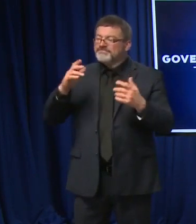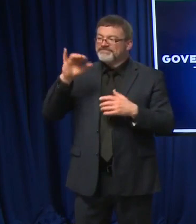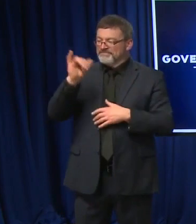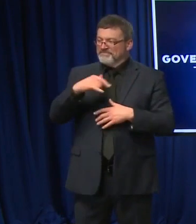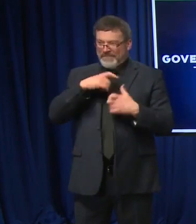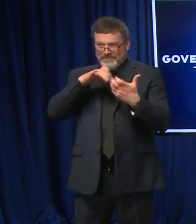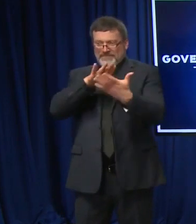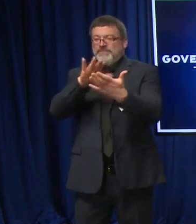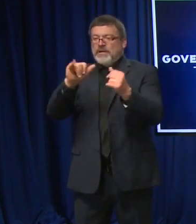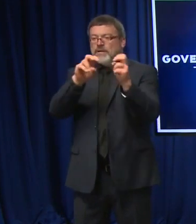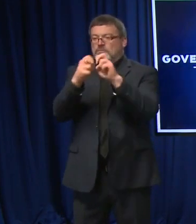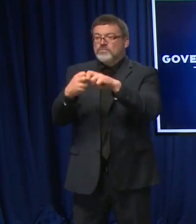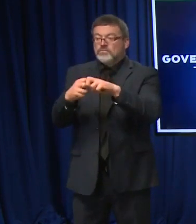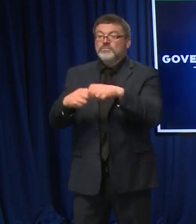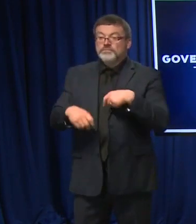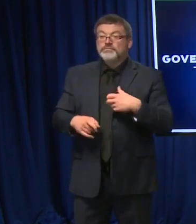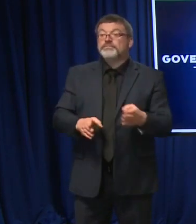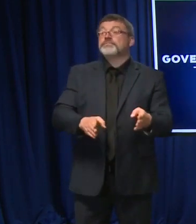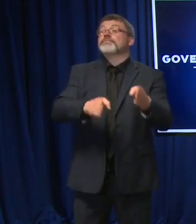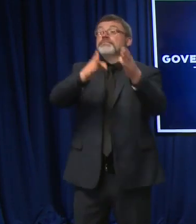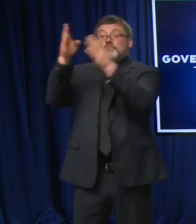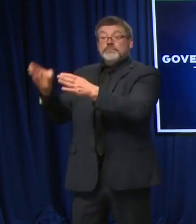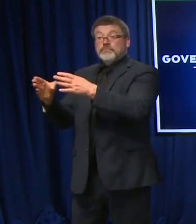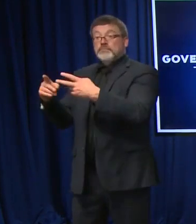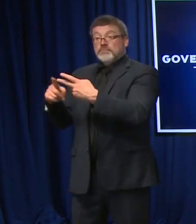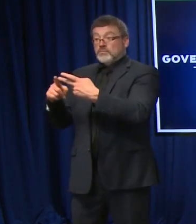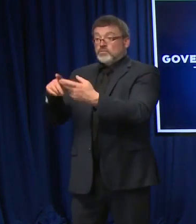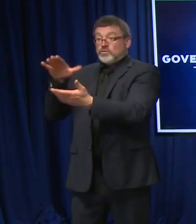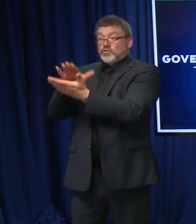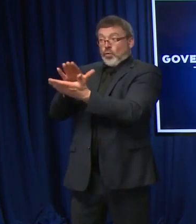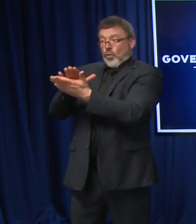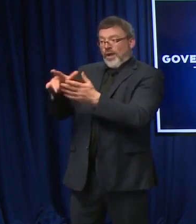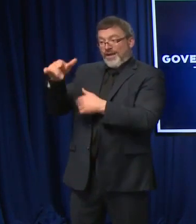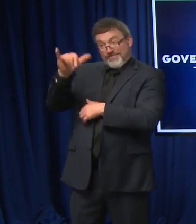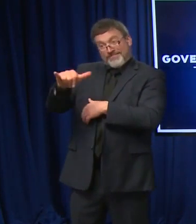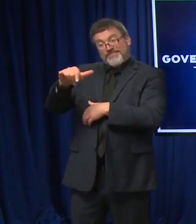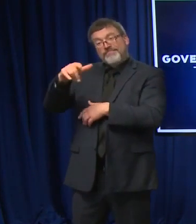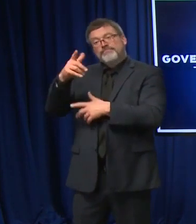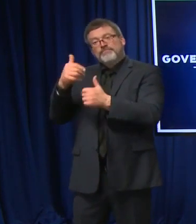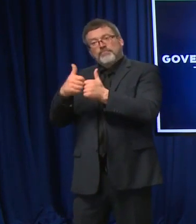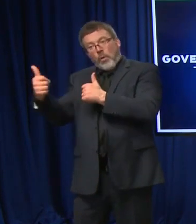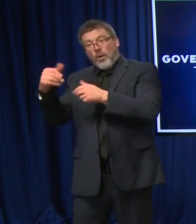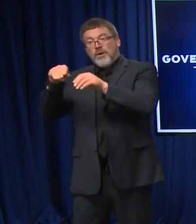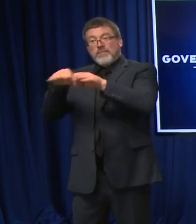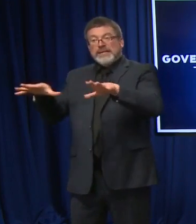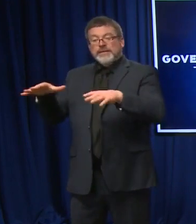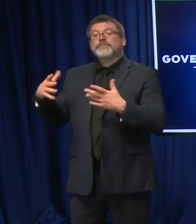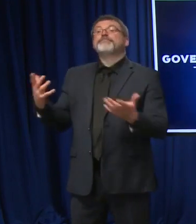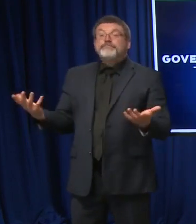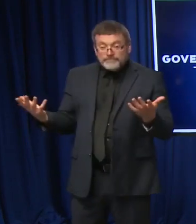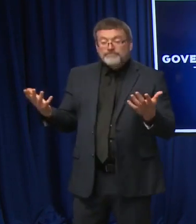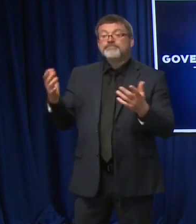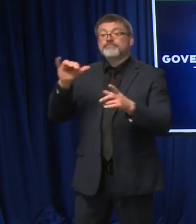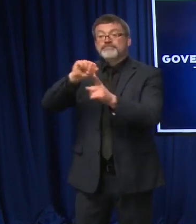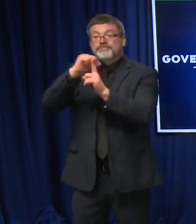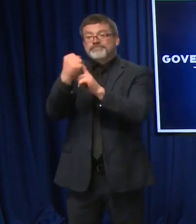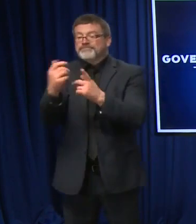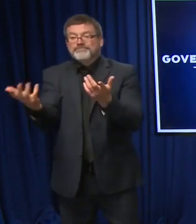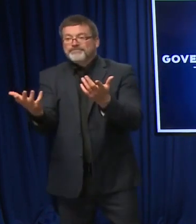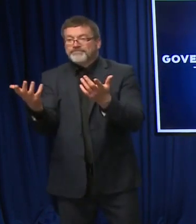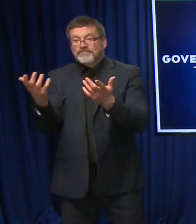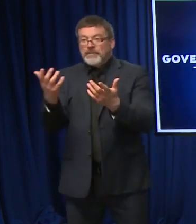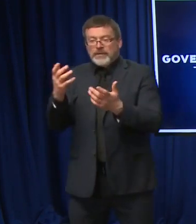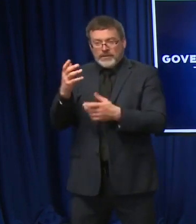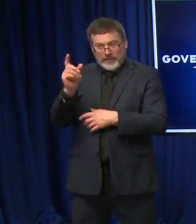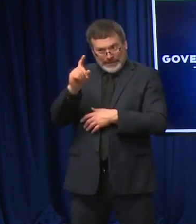In terms of the remote learning piece, if there are situations where schools cannot provide adequate